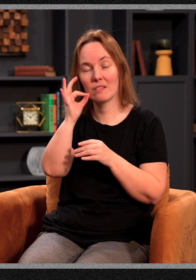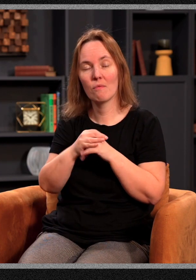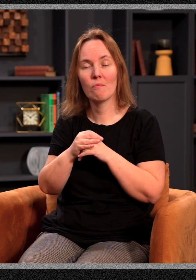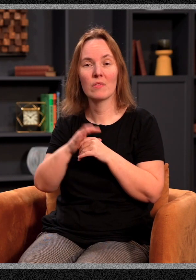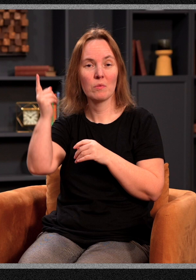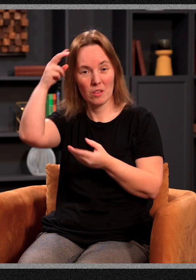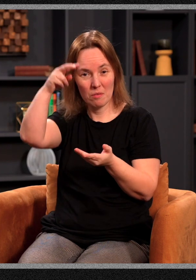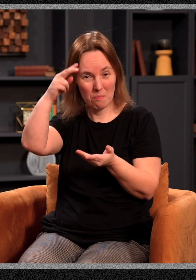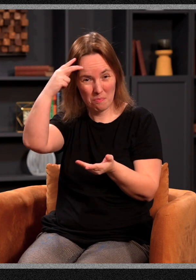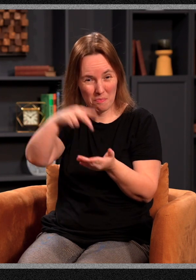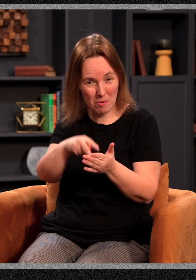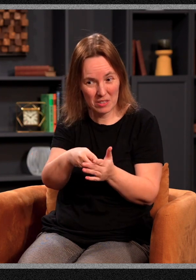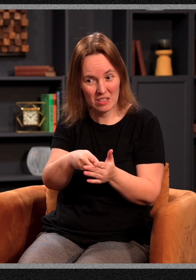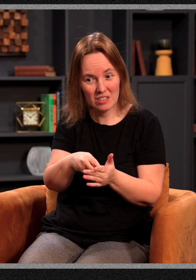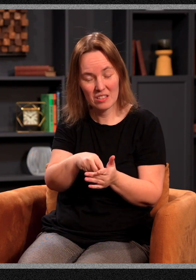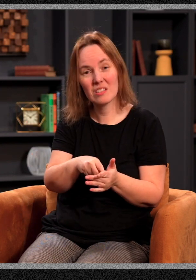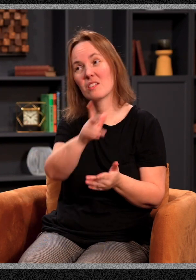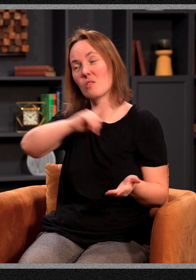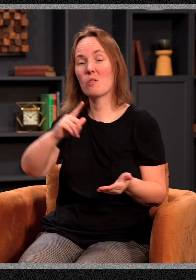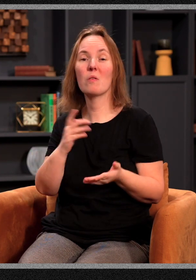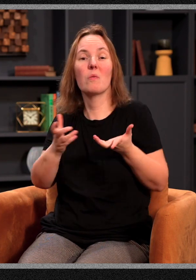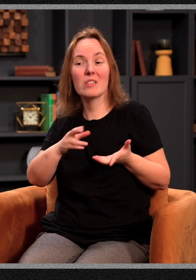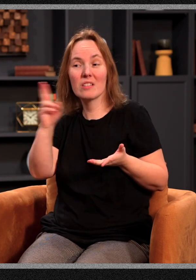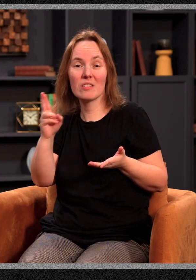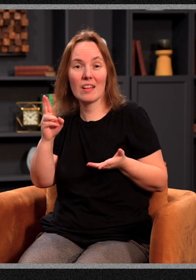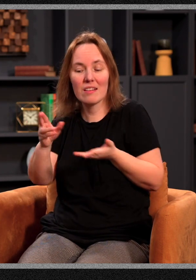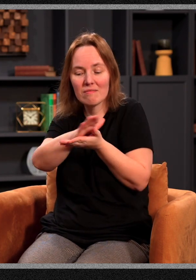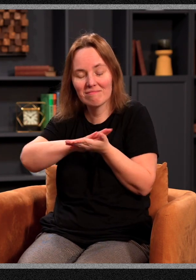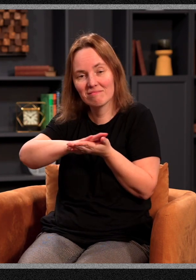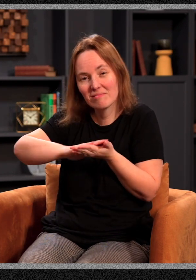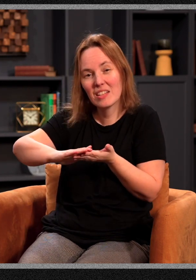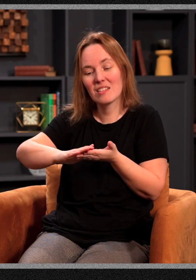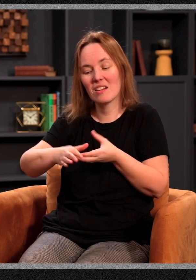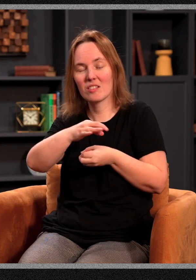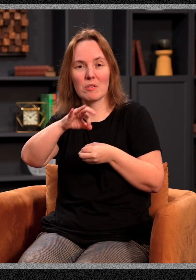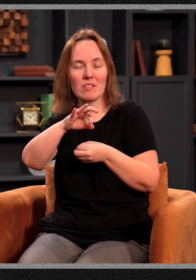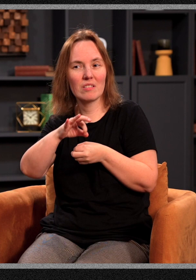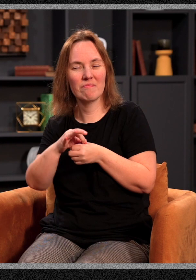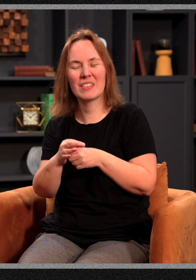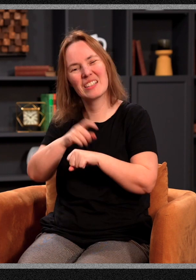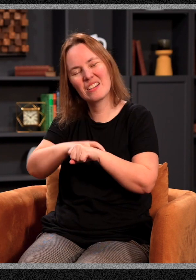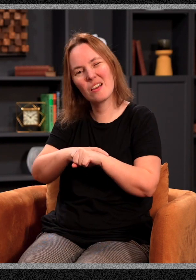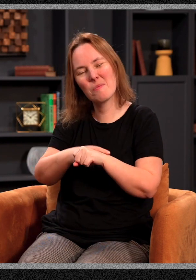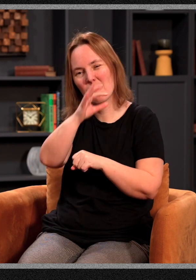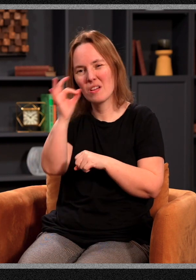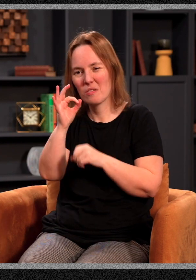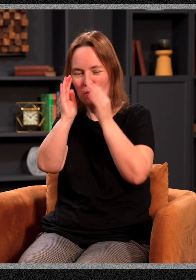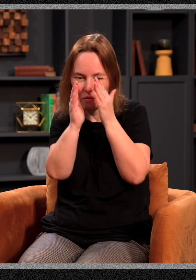one of the purposes for fasting is the Lord wants to use that to cleanse our spirits. It's during a time of fasting, as we focus on